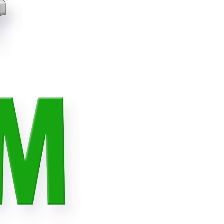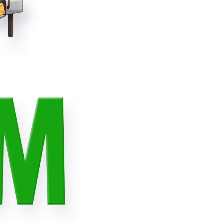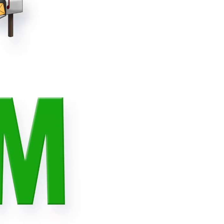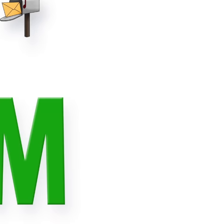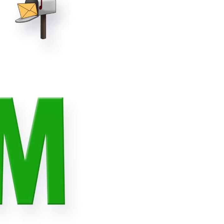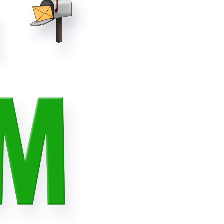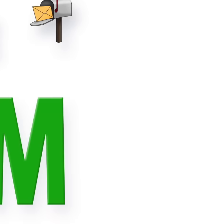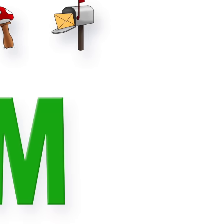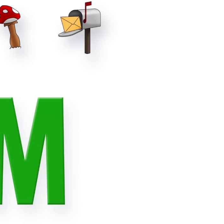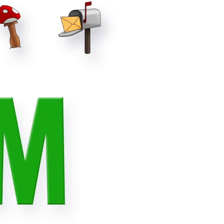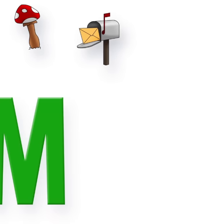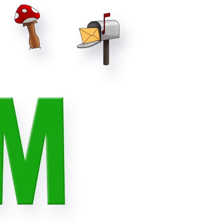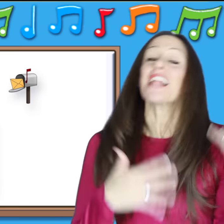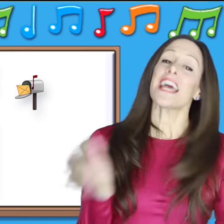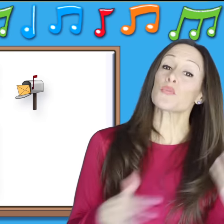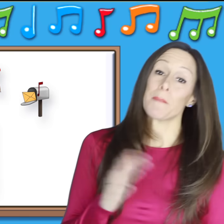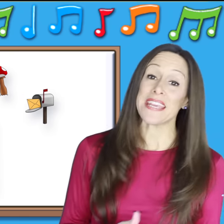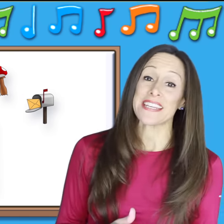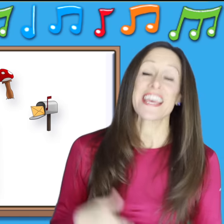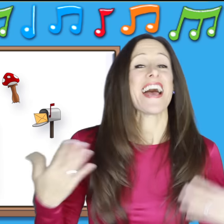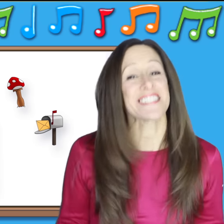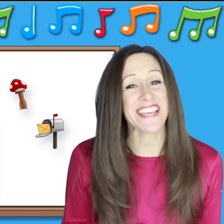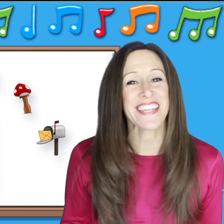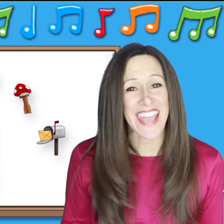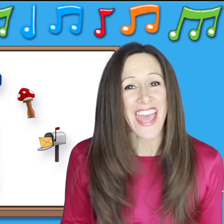Now you know it. Let's repeat it and sing it again.